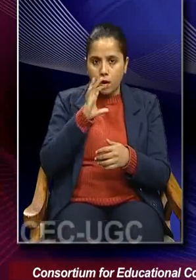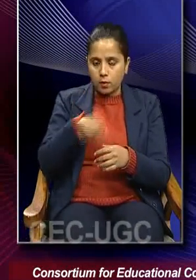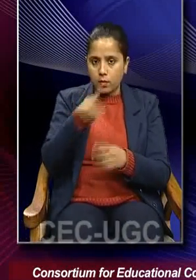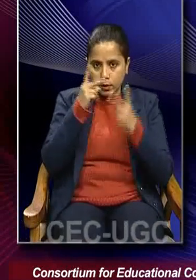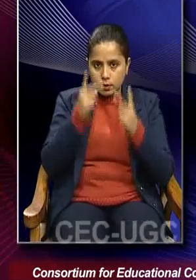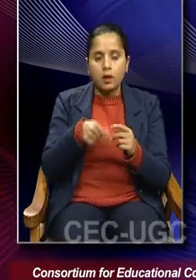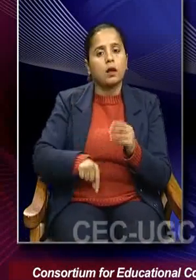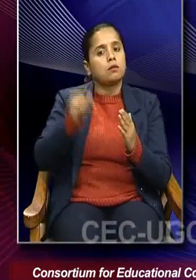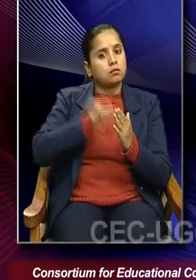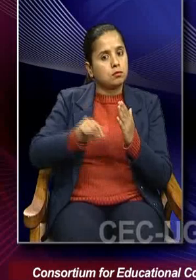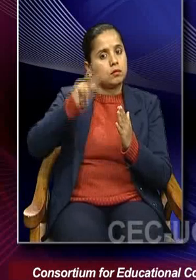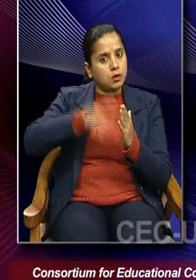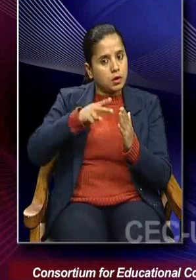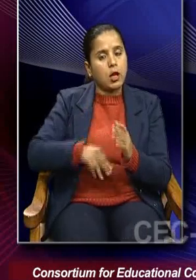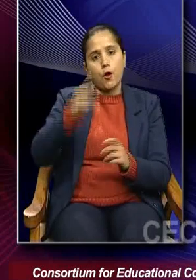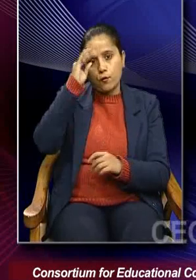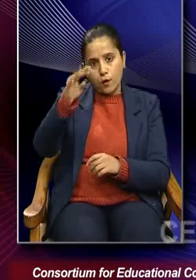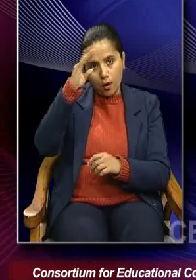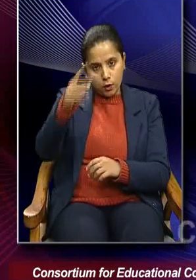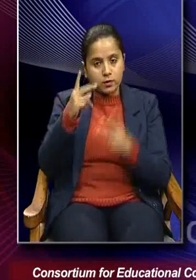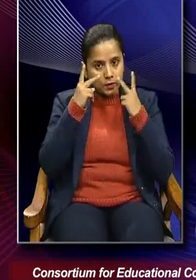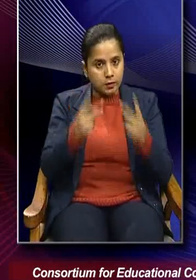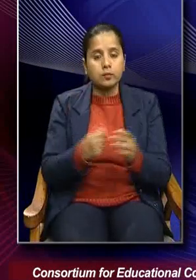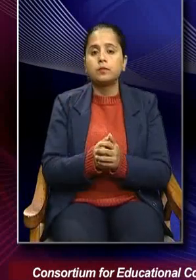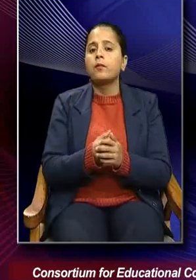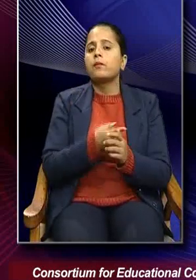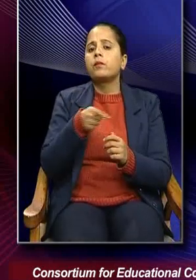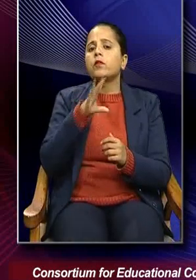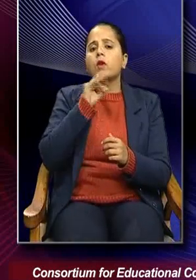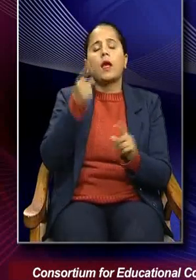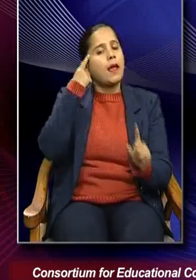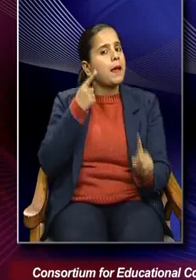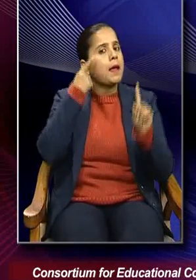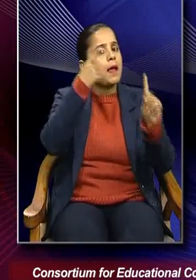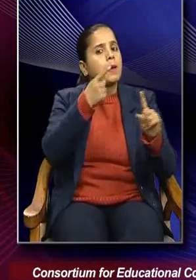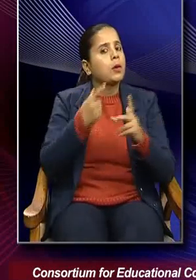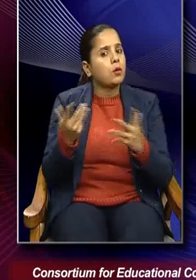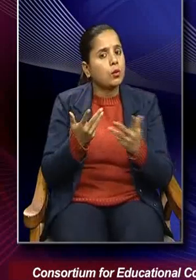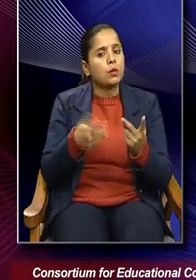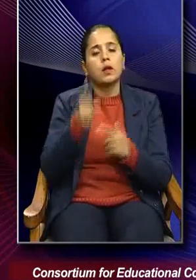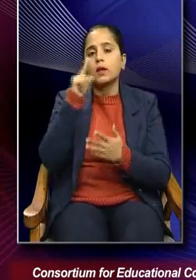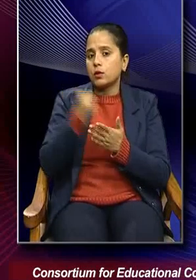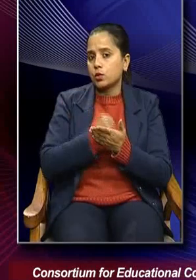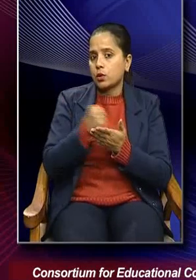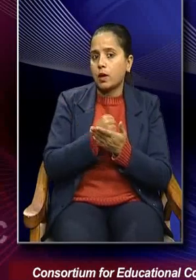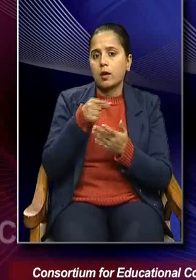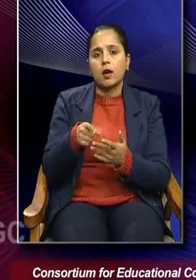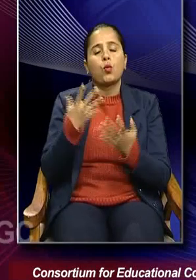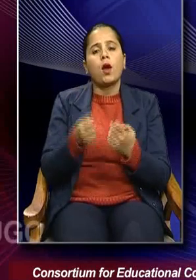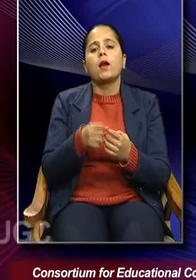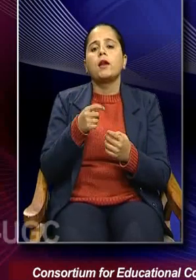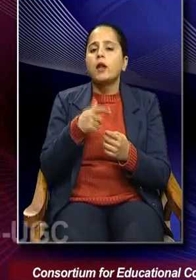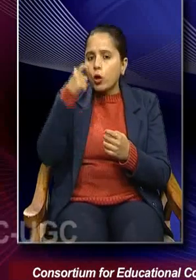literature, philosophy. The ultimate purpose is trying to free human